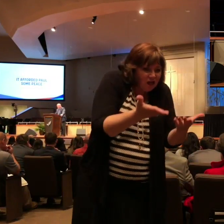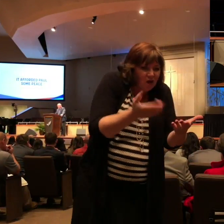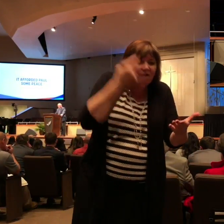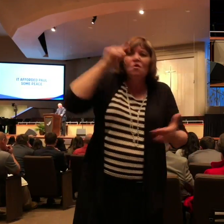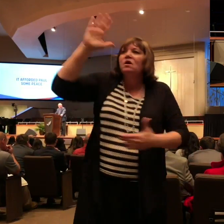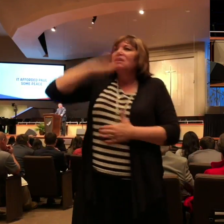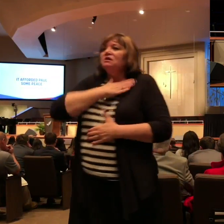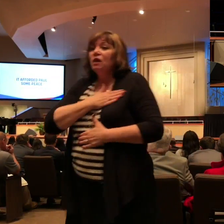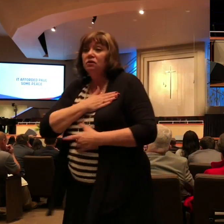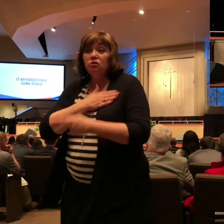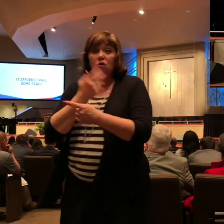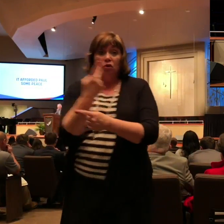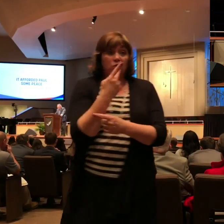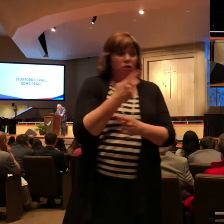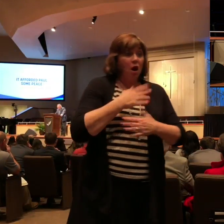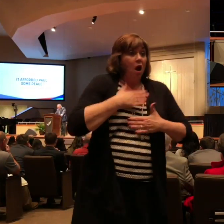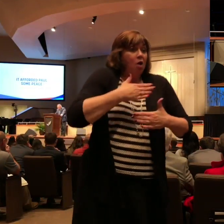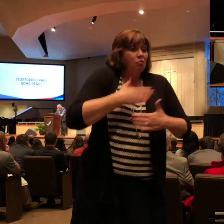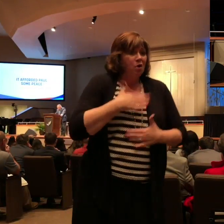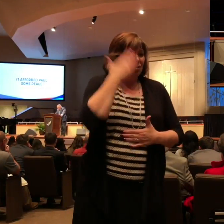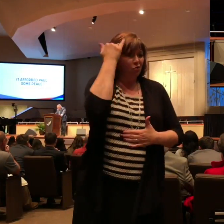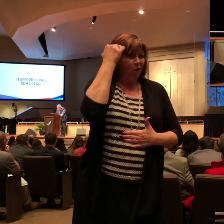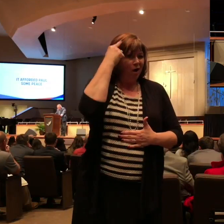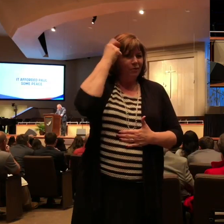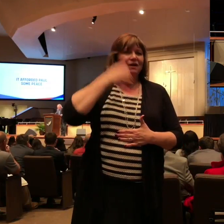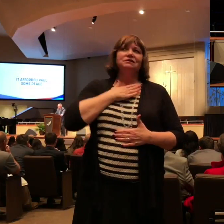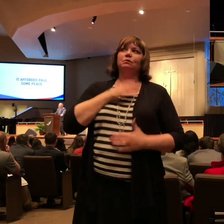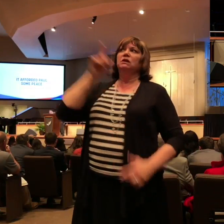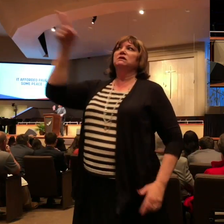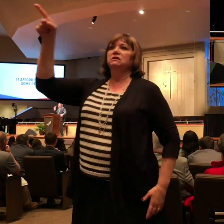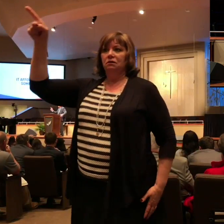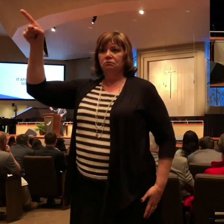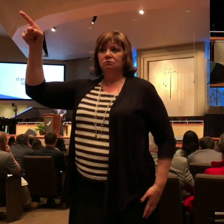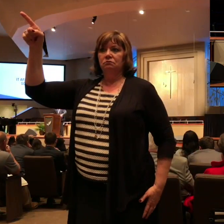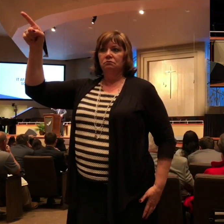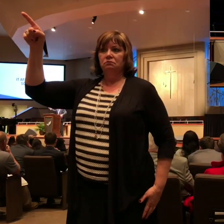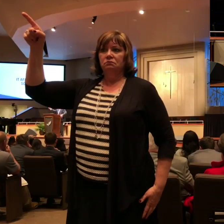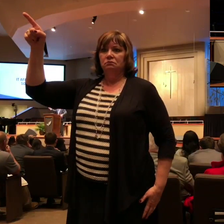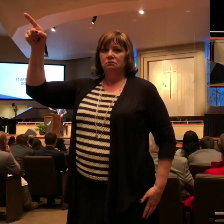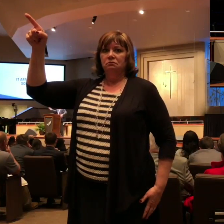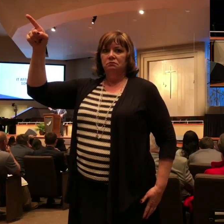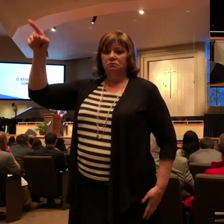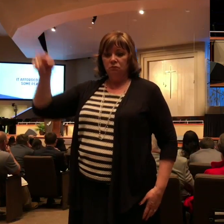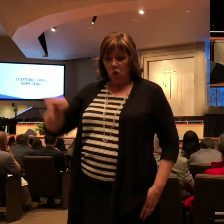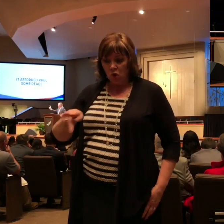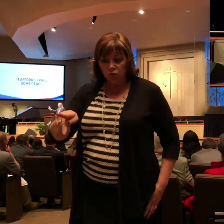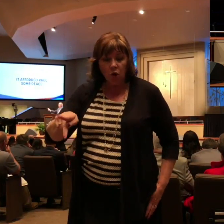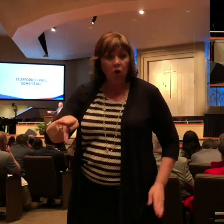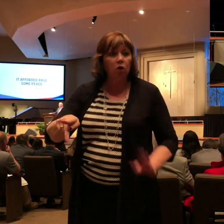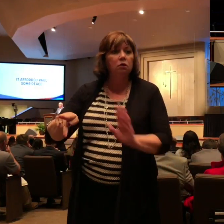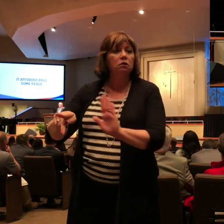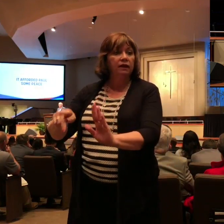I draw breath for the pleasure of the Lord Jesus Christ the perspective of Paul wow